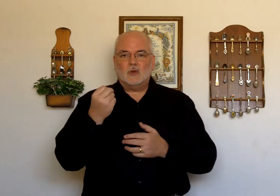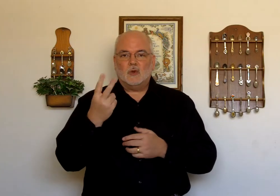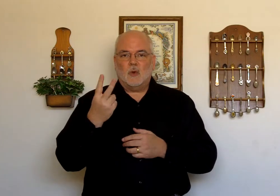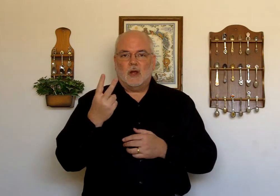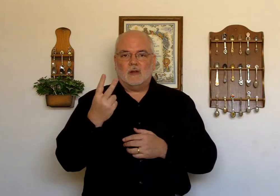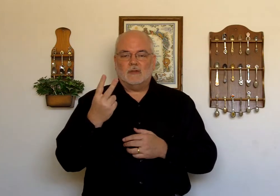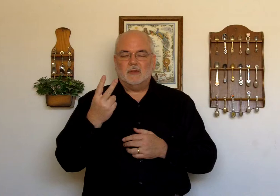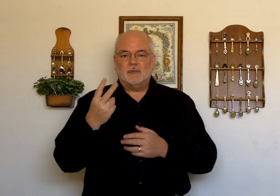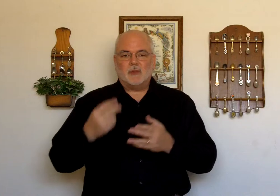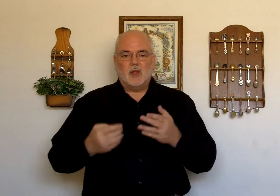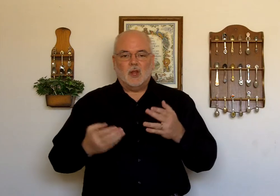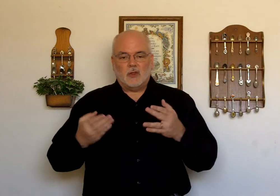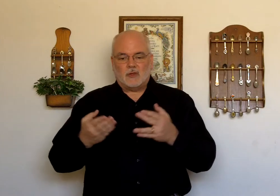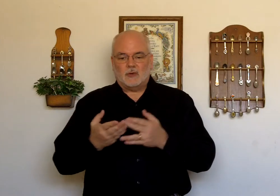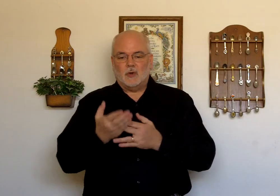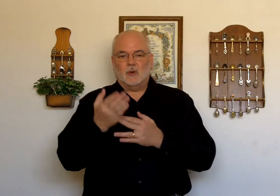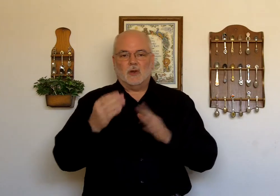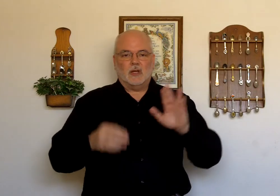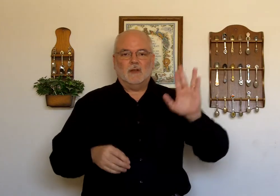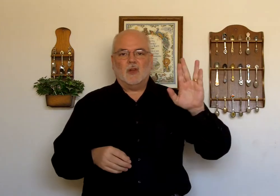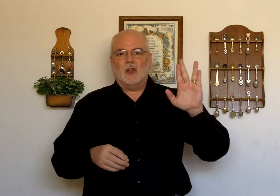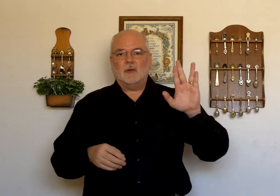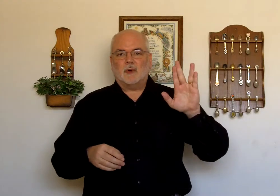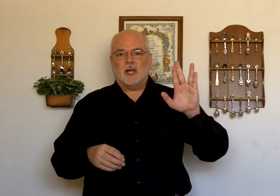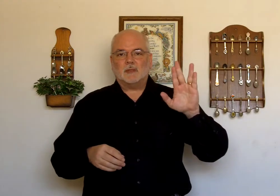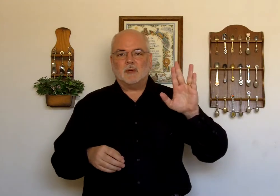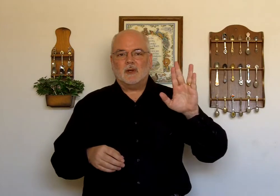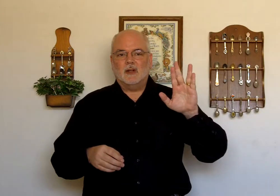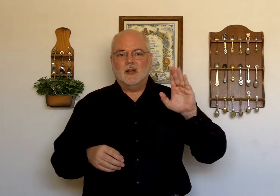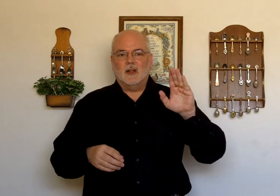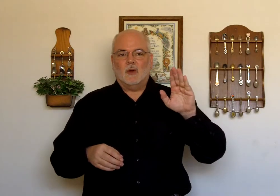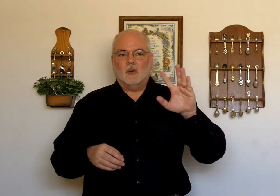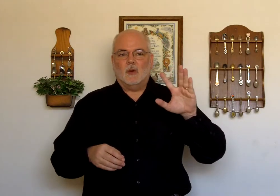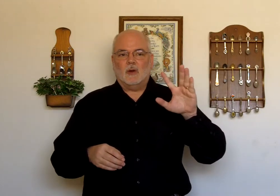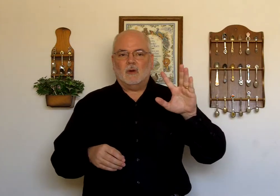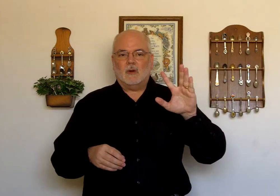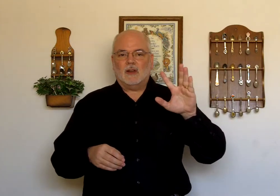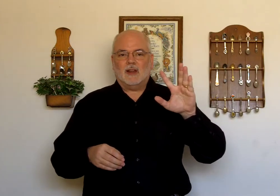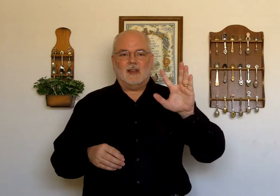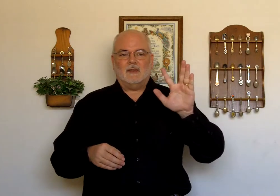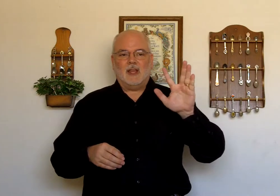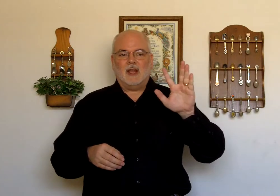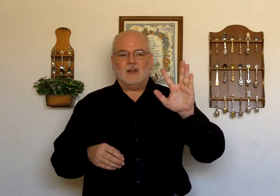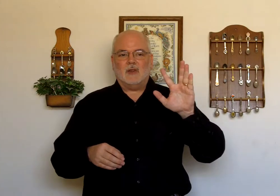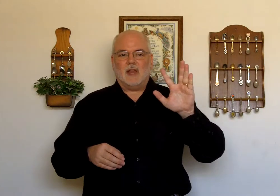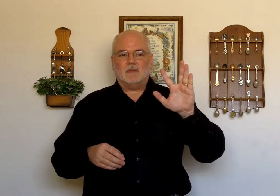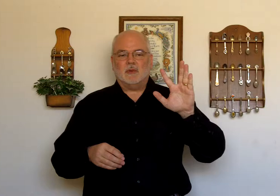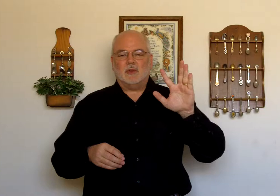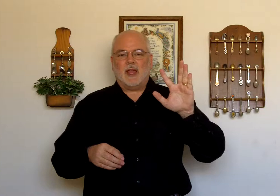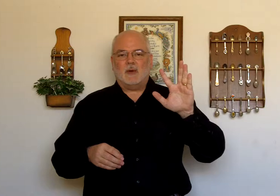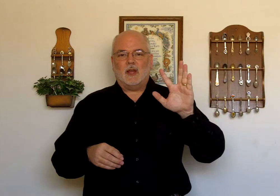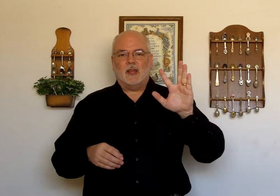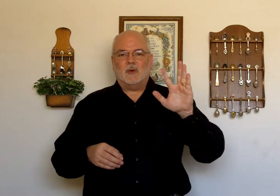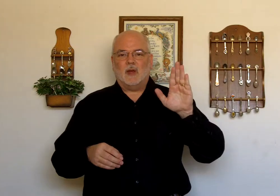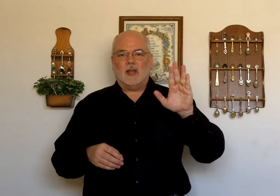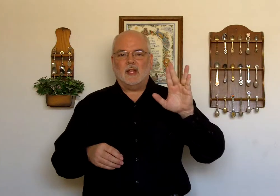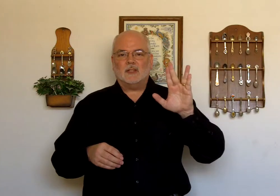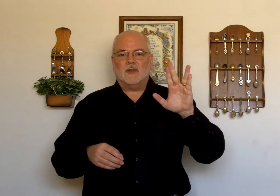12. Through. Live long and prosper. Or, if you can't do that, do it that way. Either way, it's